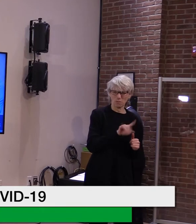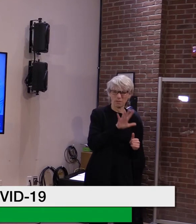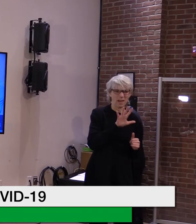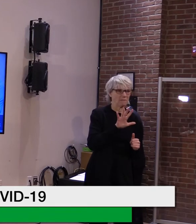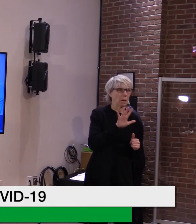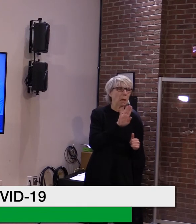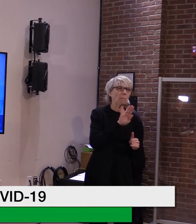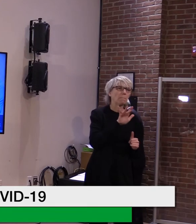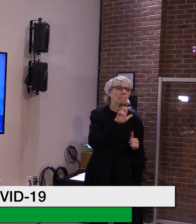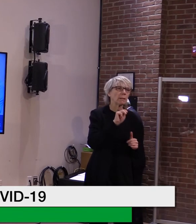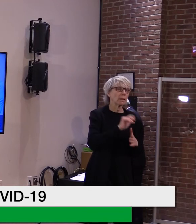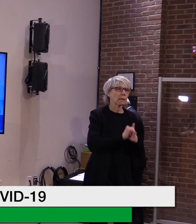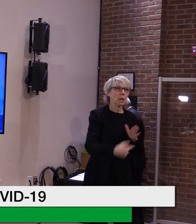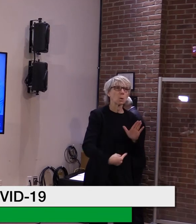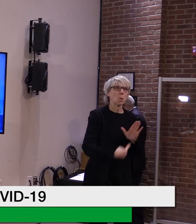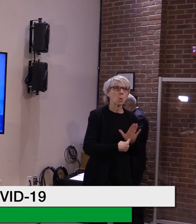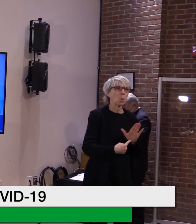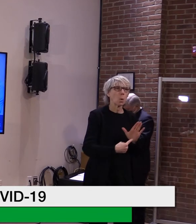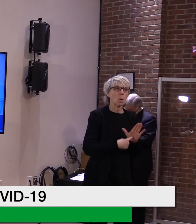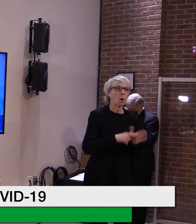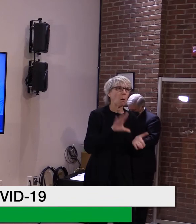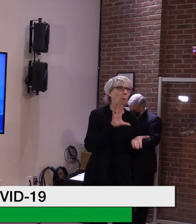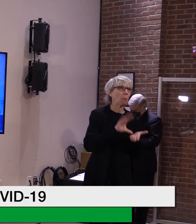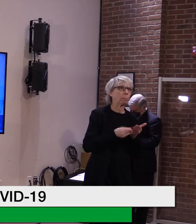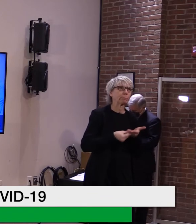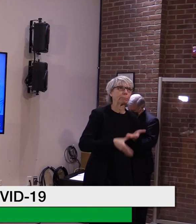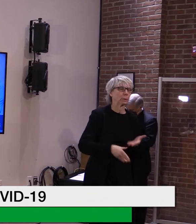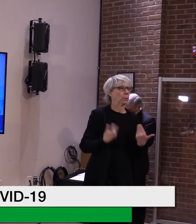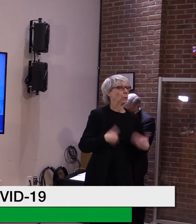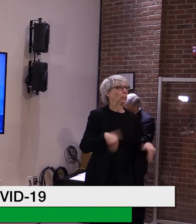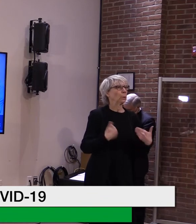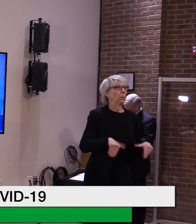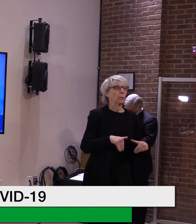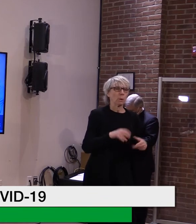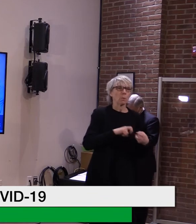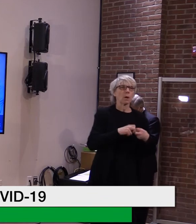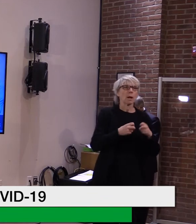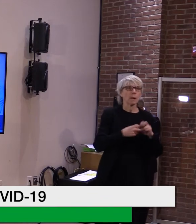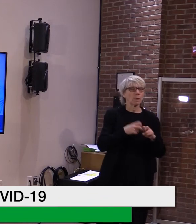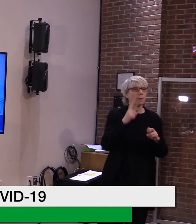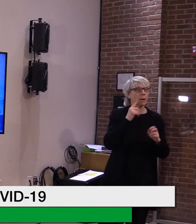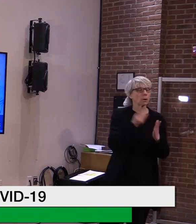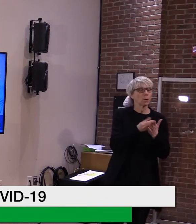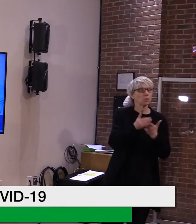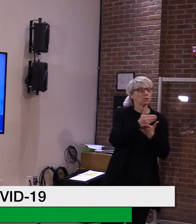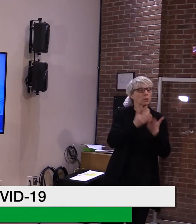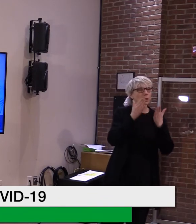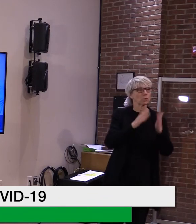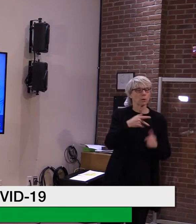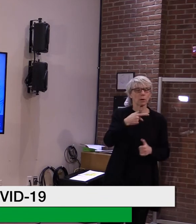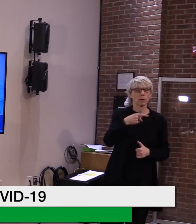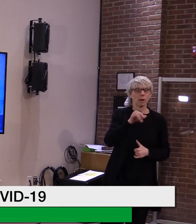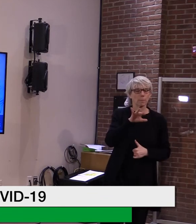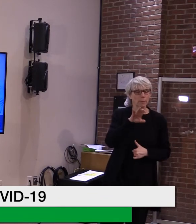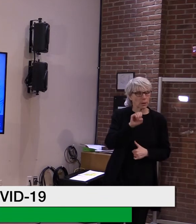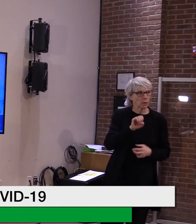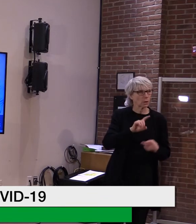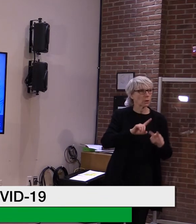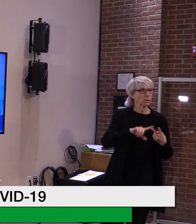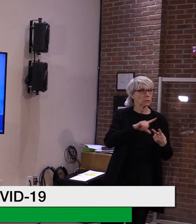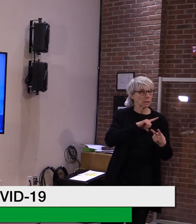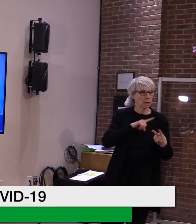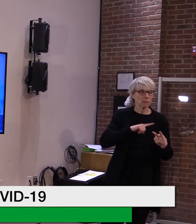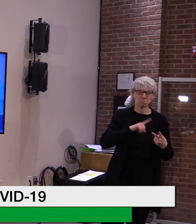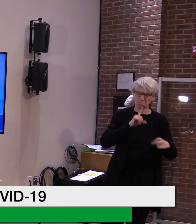years. Um, so this has an impact on us. So I know that Treasurer Pierce, uh, and, uh, the legislature has